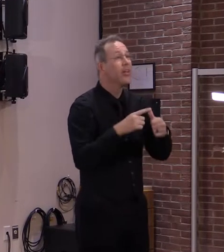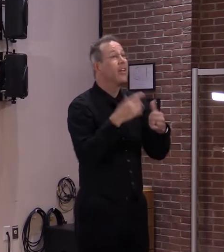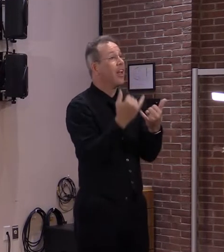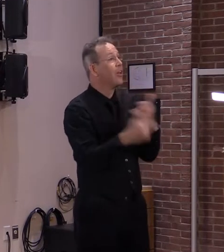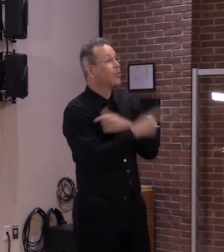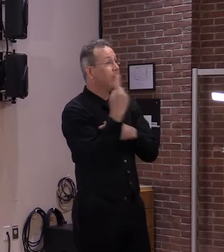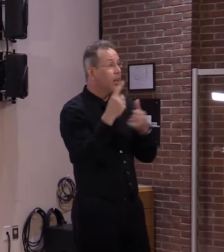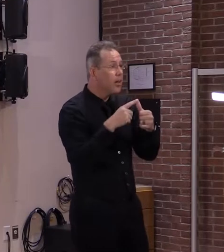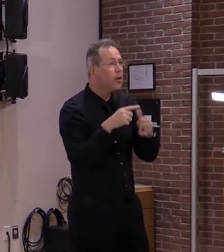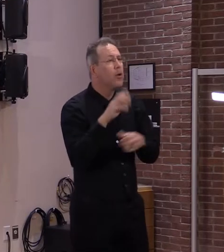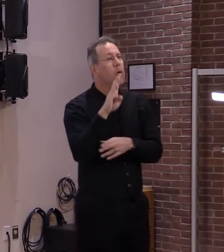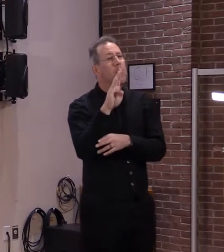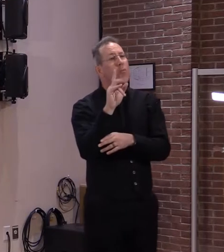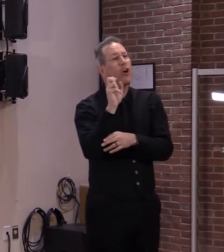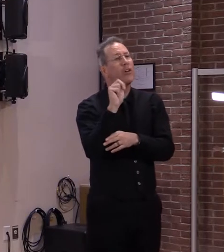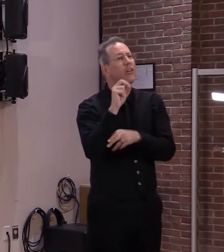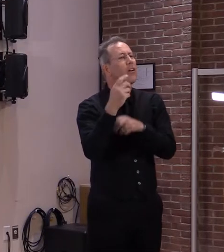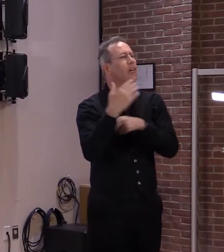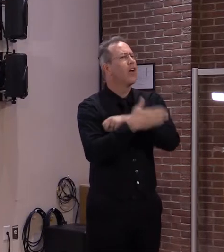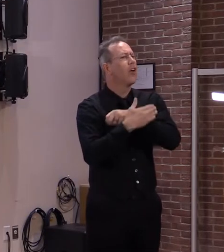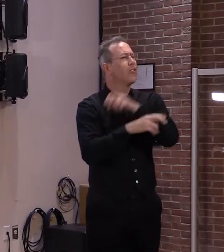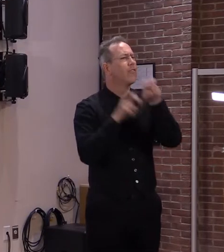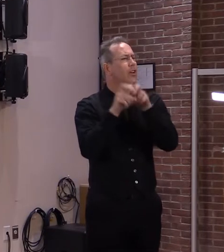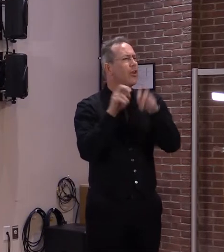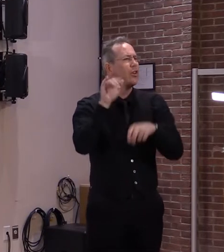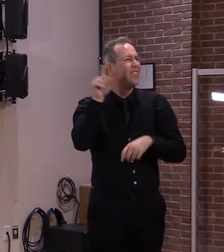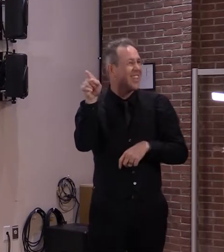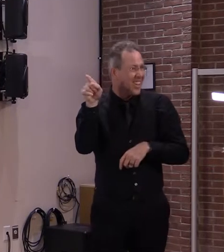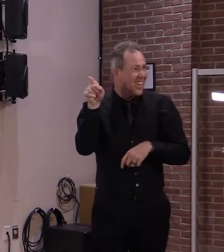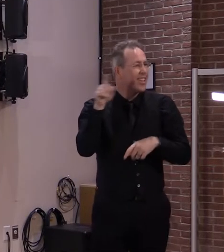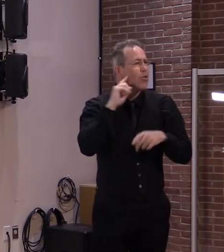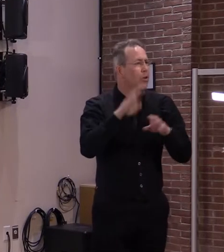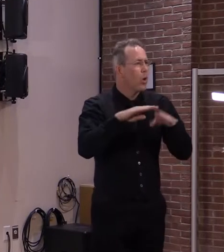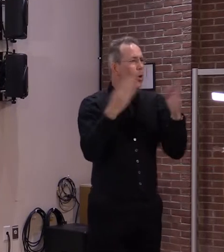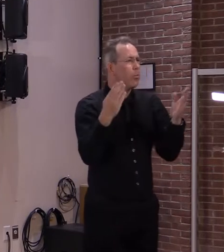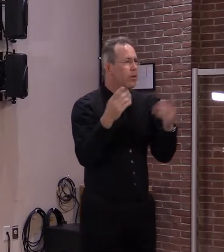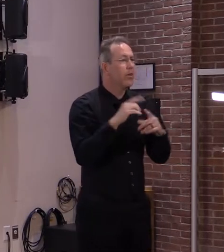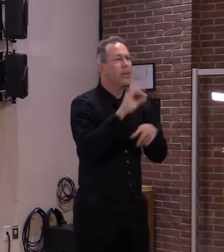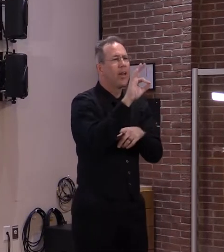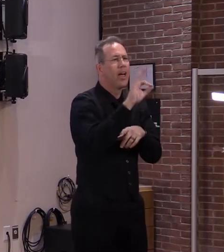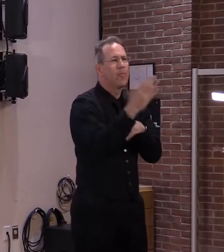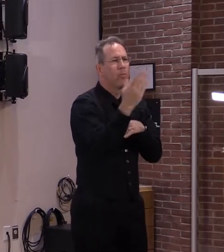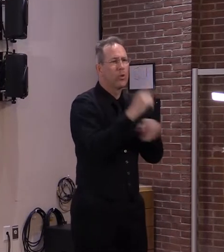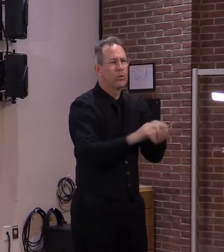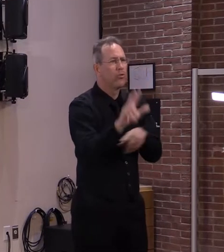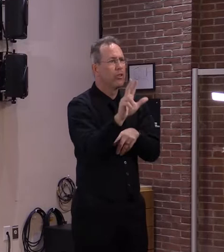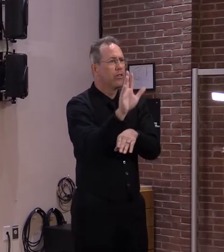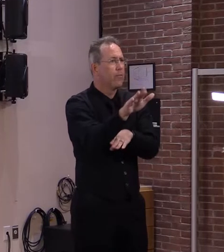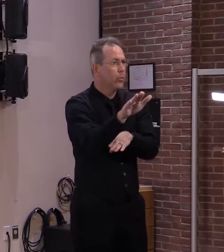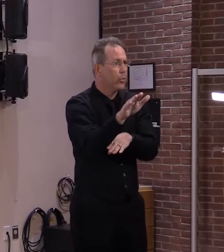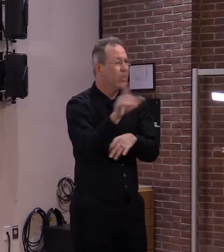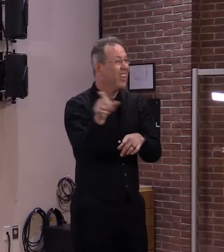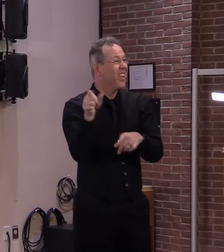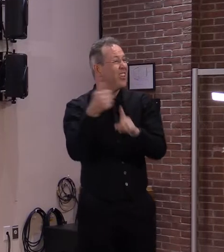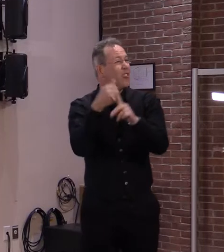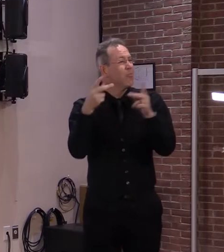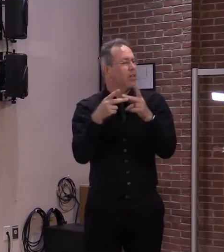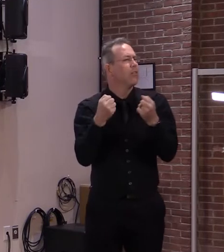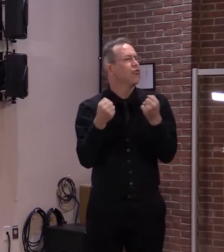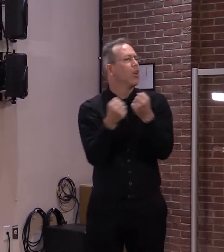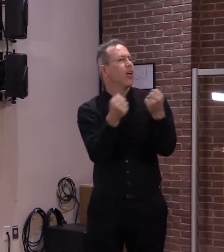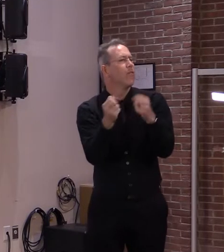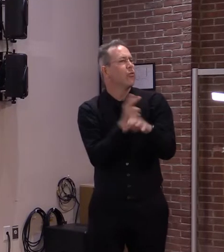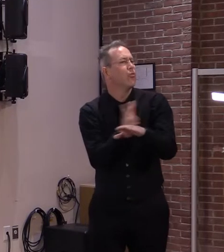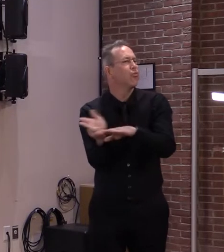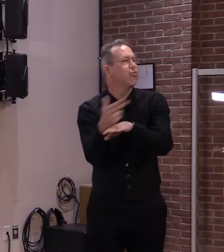to 3 p.m. They will be able to accommodate up to 100 drive-ups for those individuals who do not